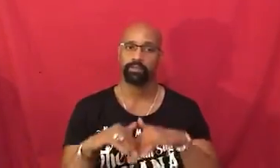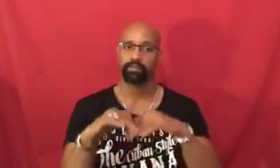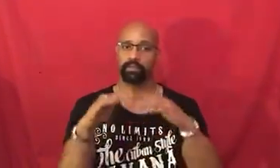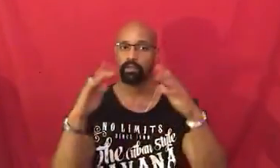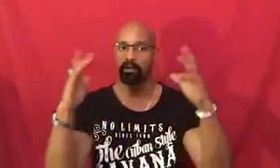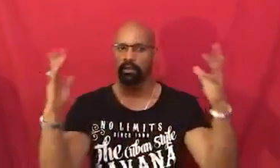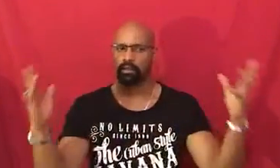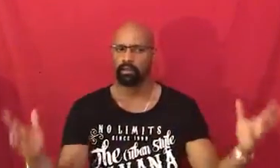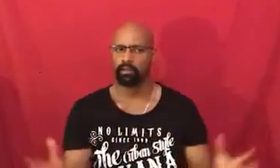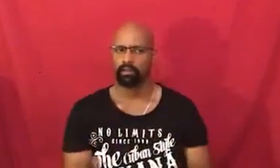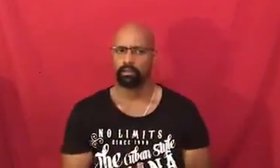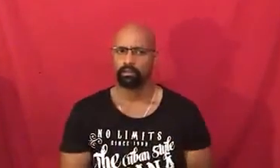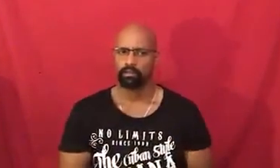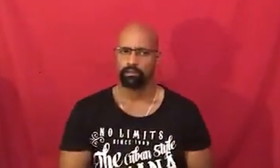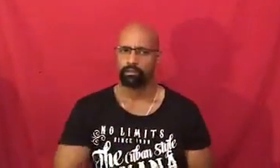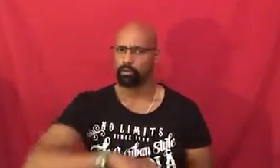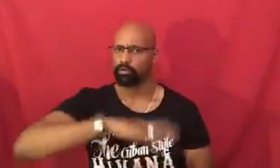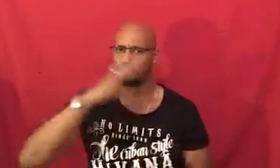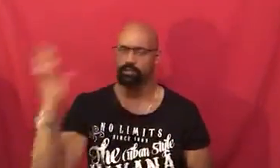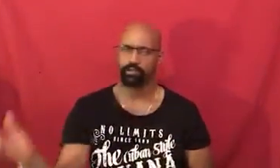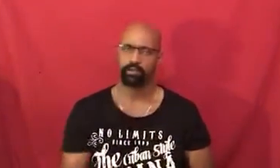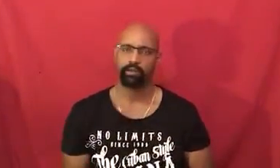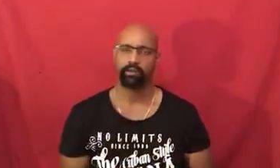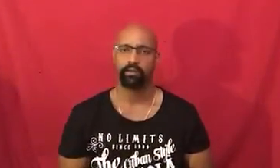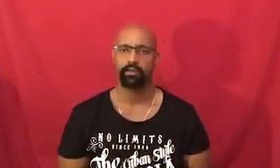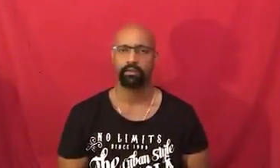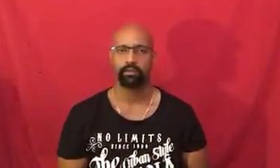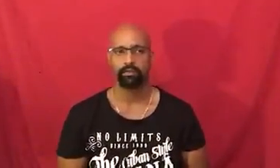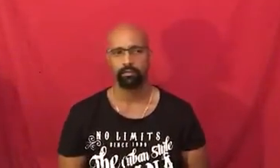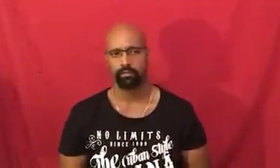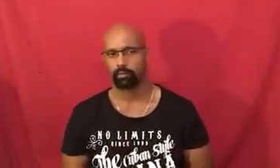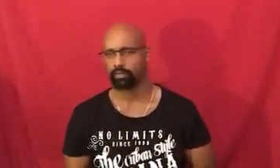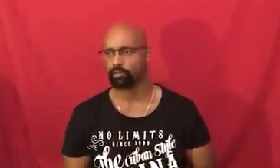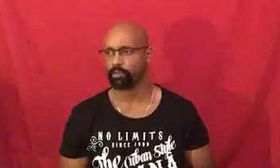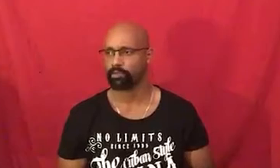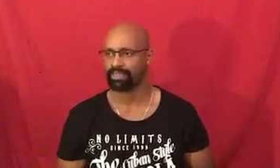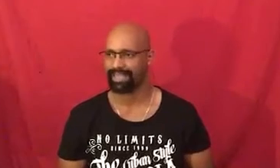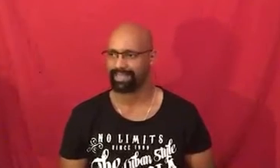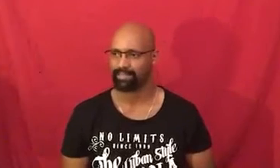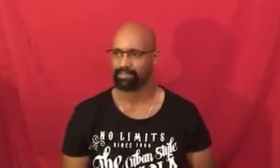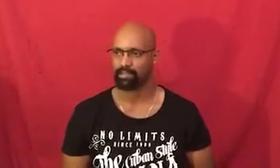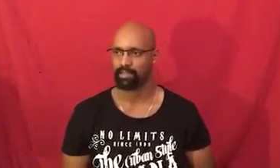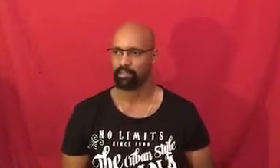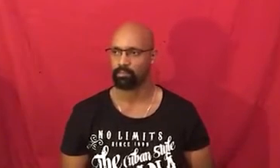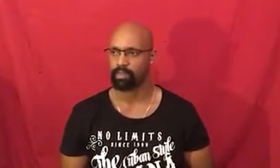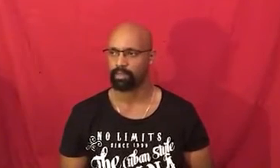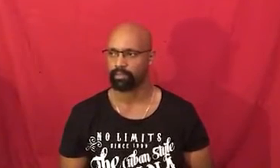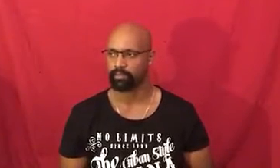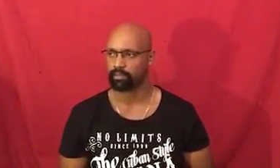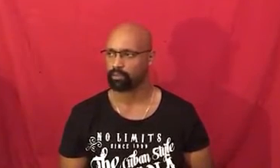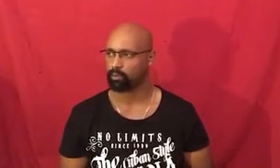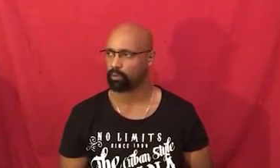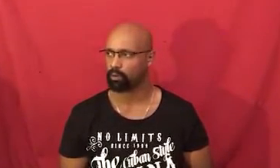this emergent thing that we experience as the mind or